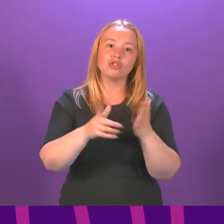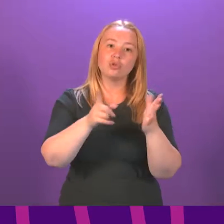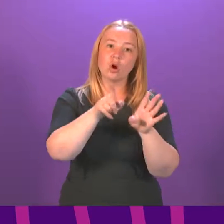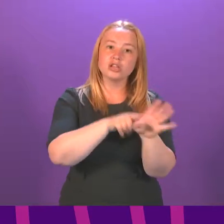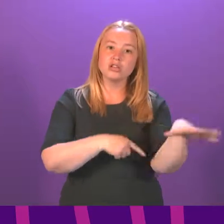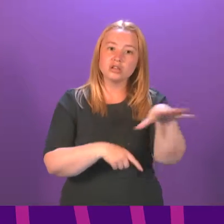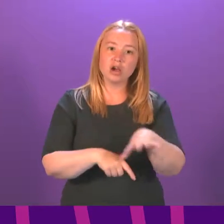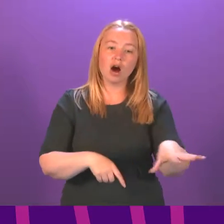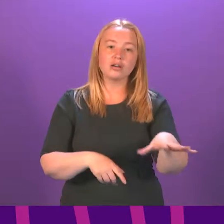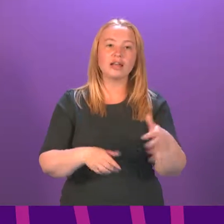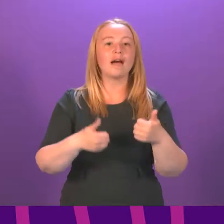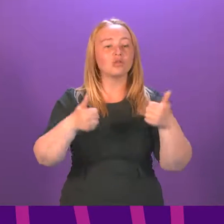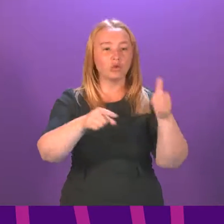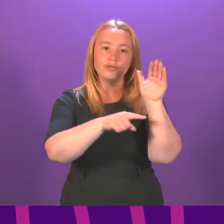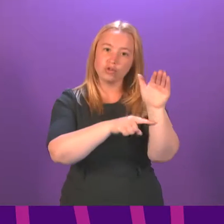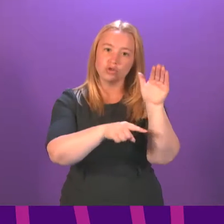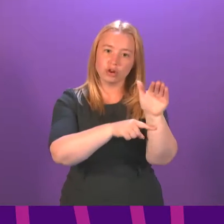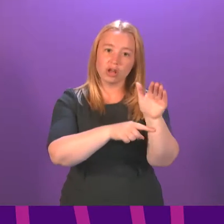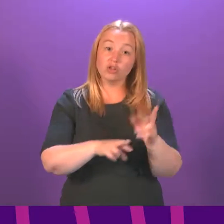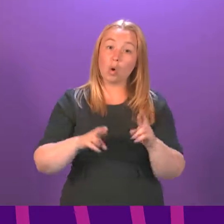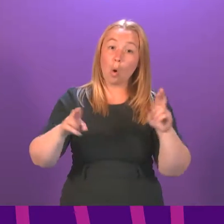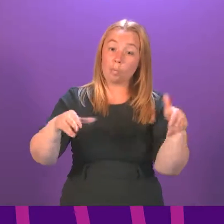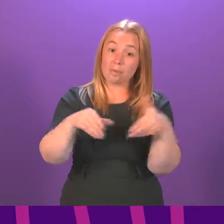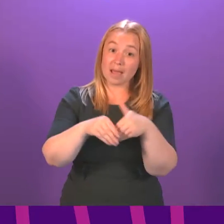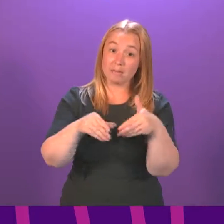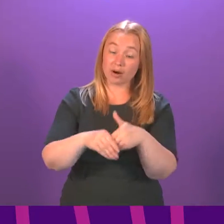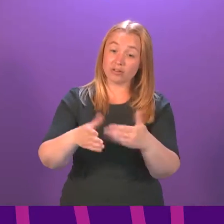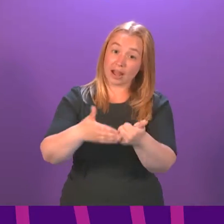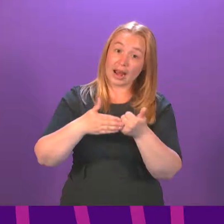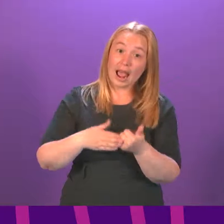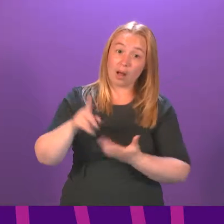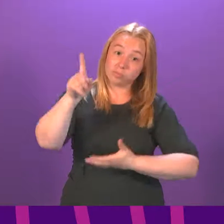the yard. And I would hope all members would join me in trying to secure those objectives.